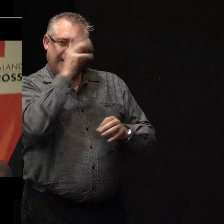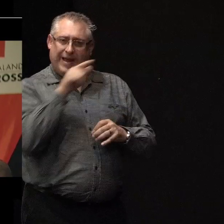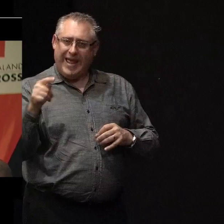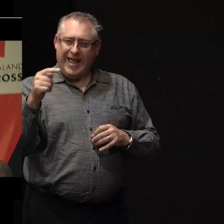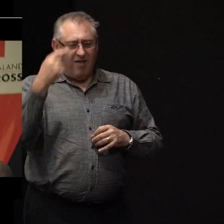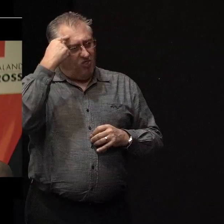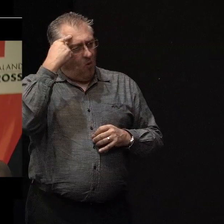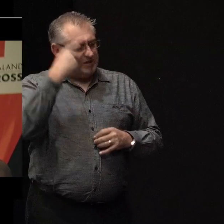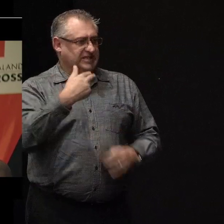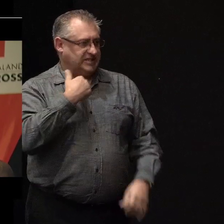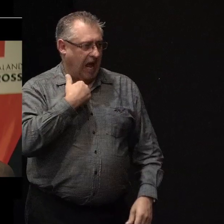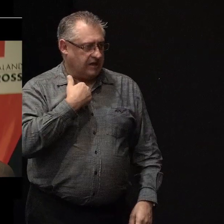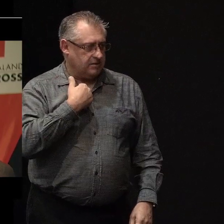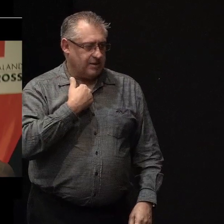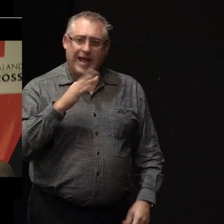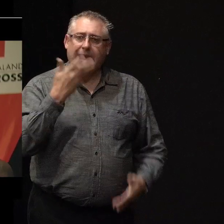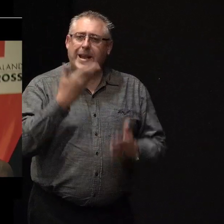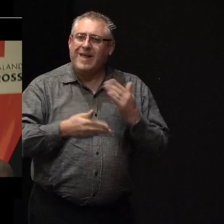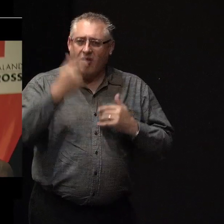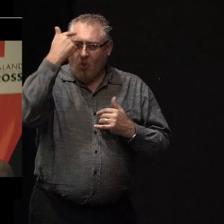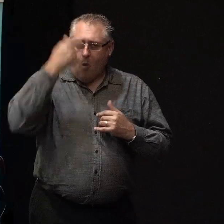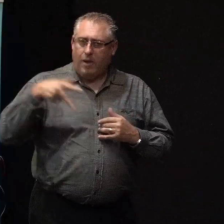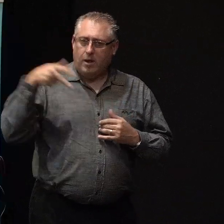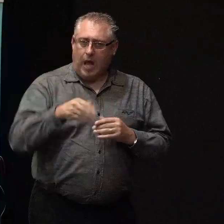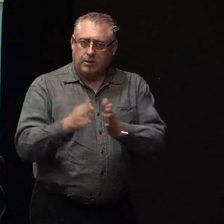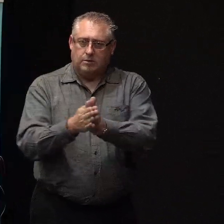they're stuck, can't get them out through the gate, have to shoot them.